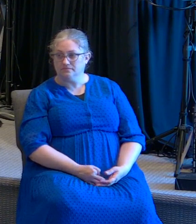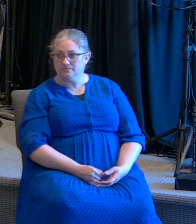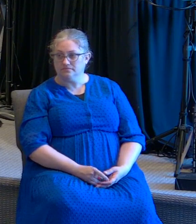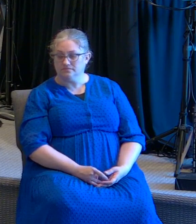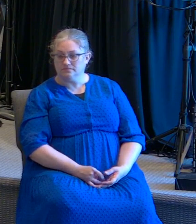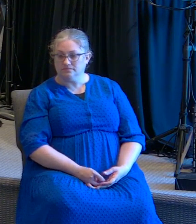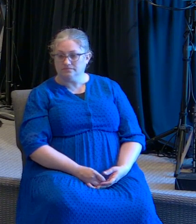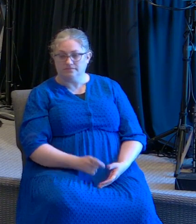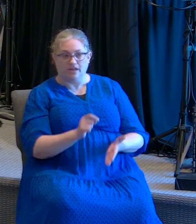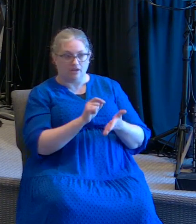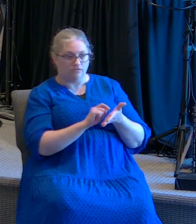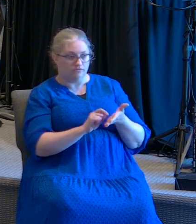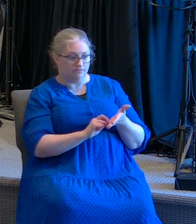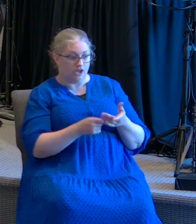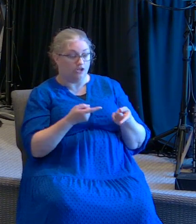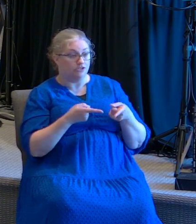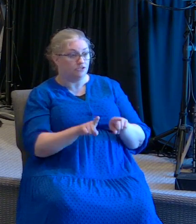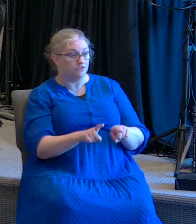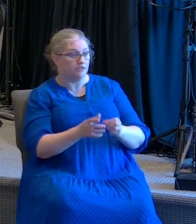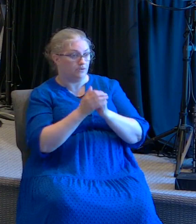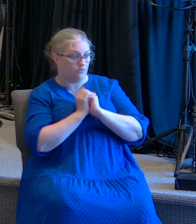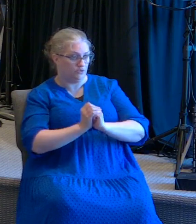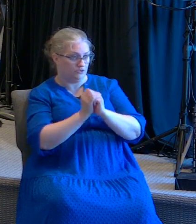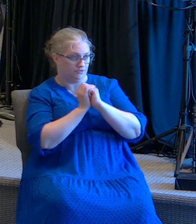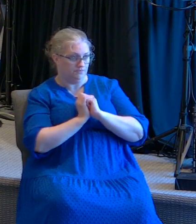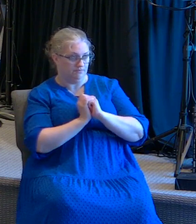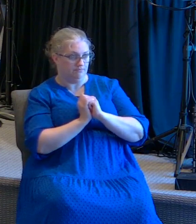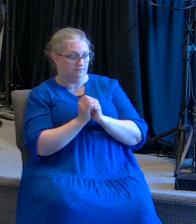I wrote this down during worship this morning